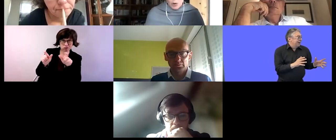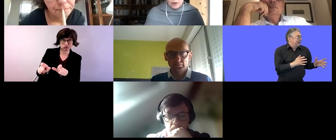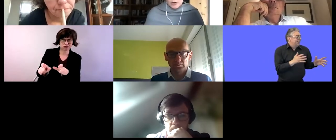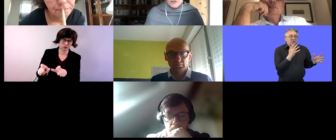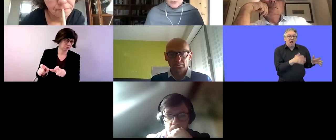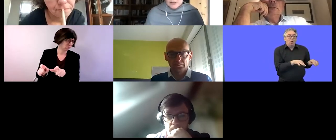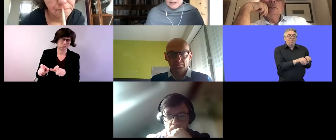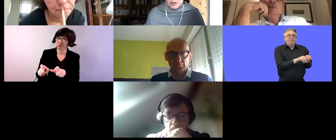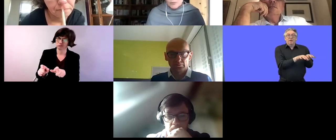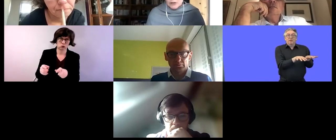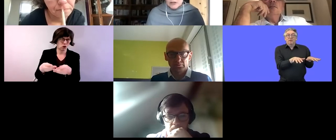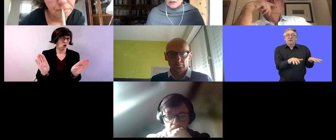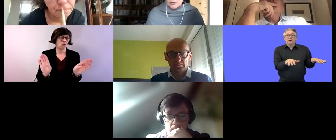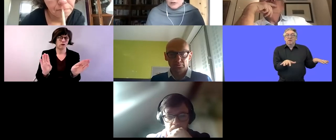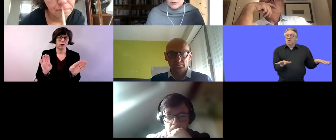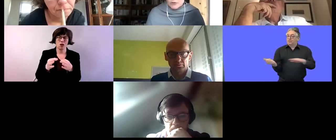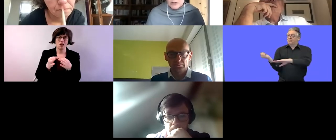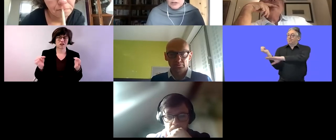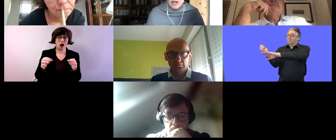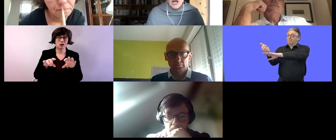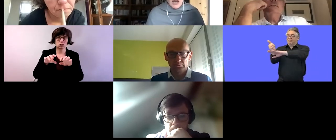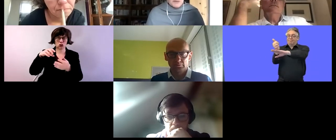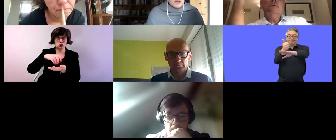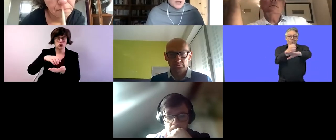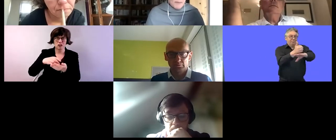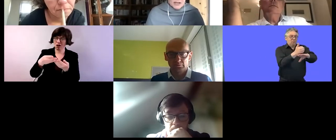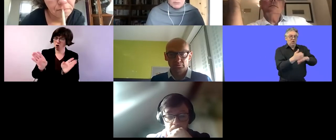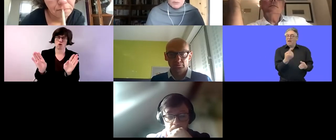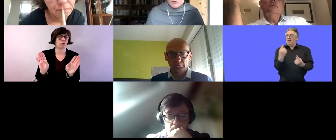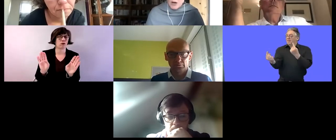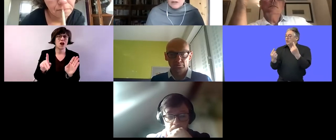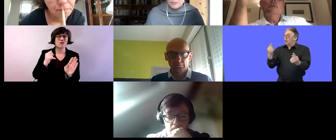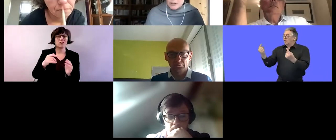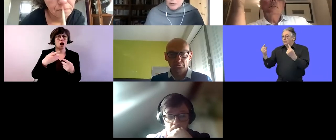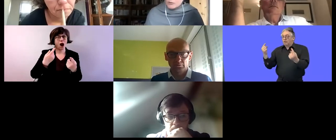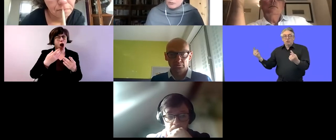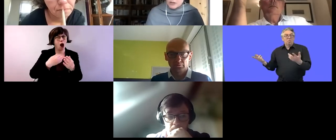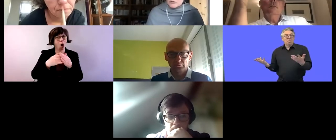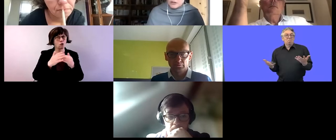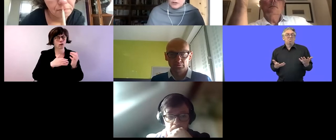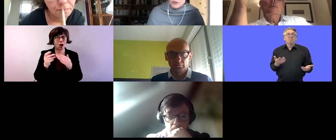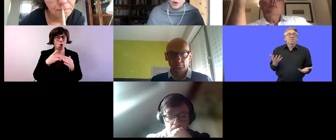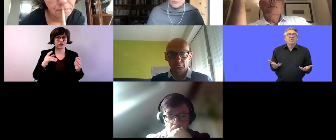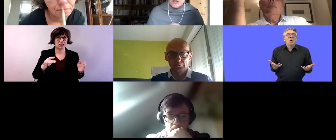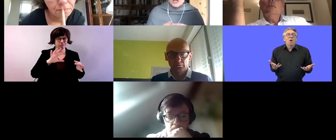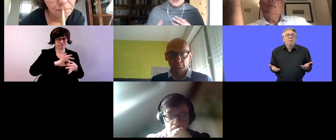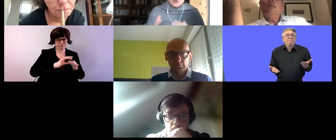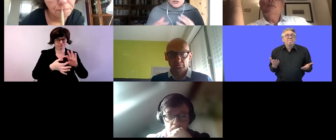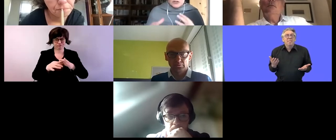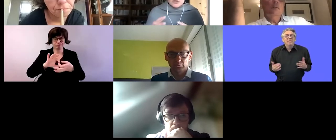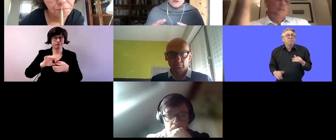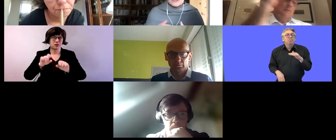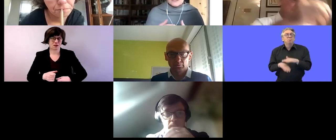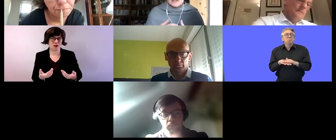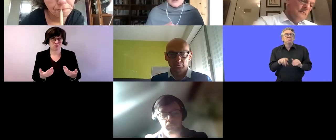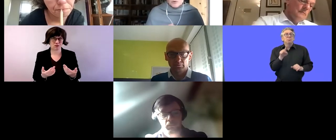smaller hubs are being set up within local communities and maybe a maximum of 12 people would be using those hubs so that